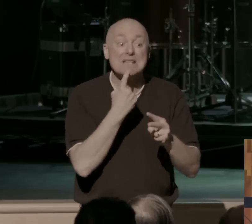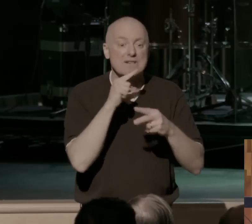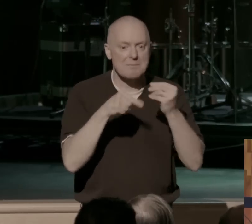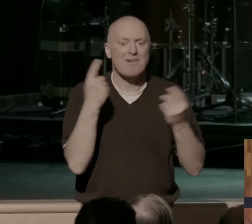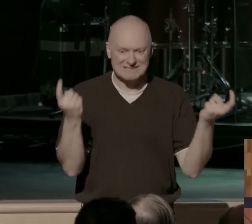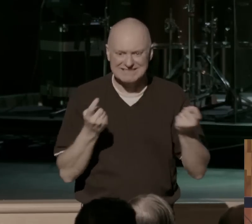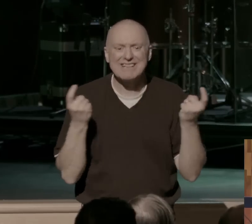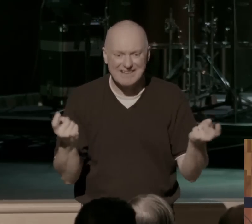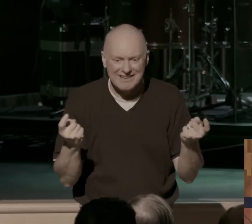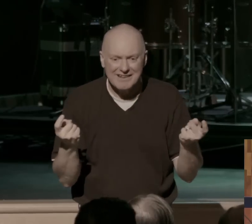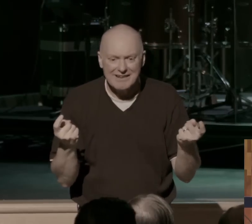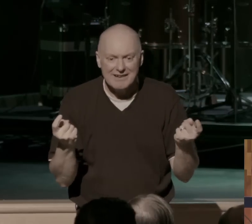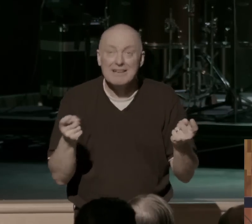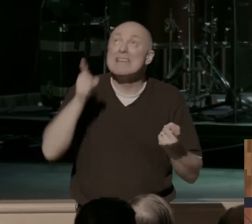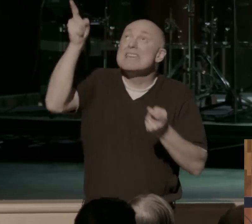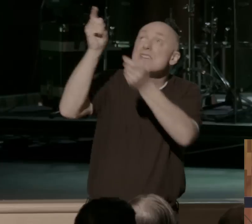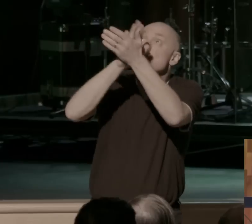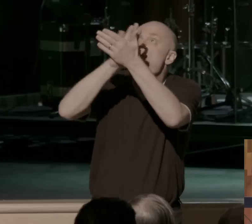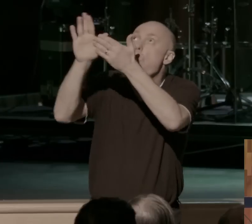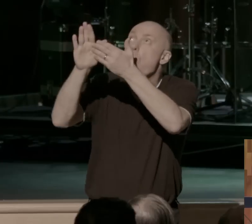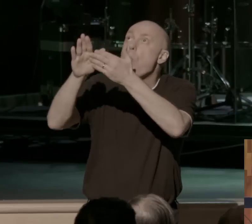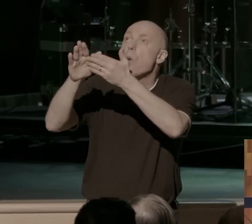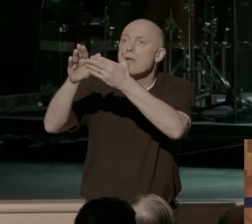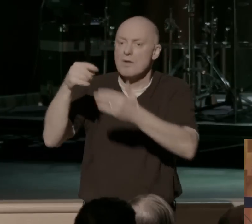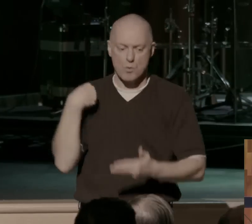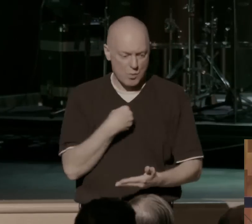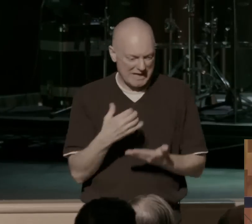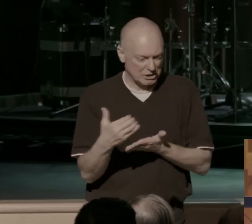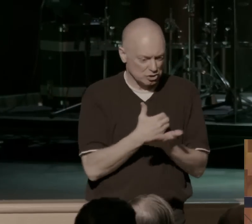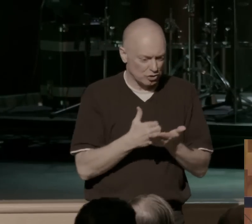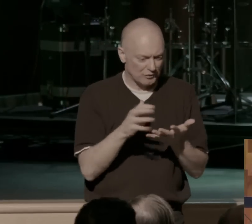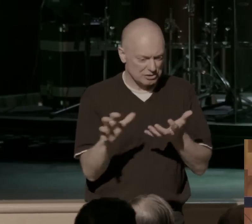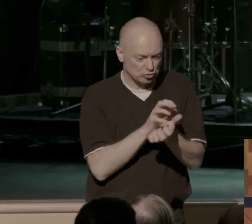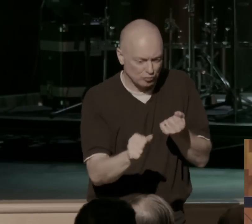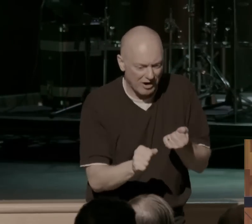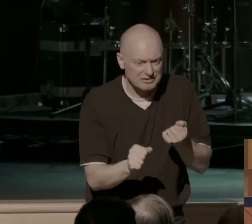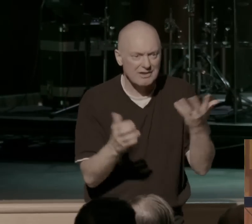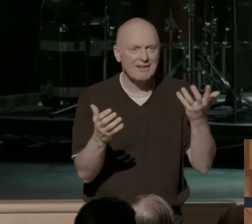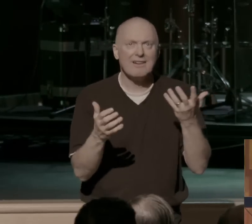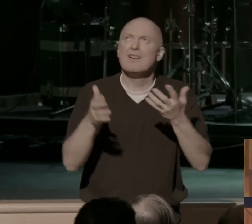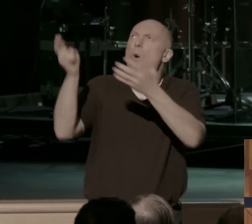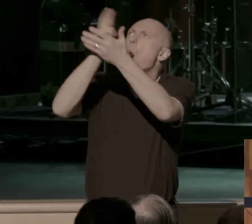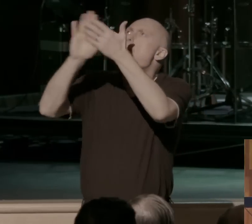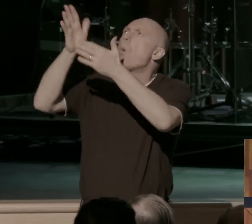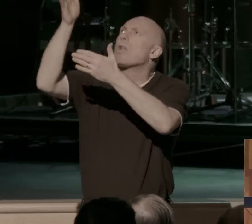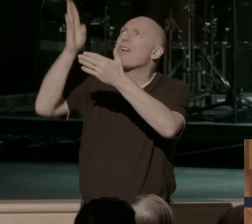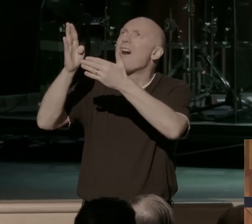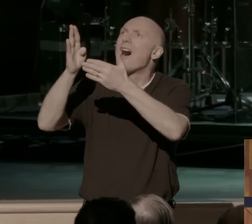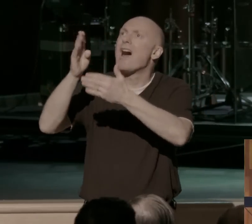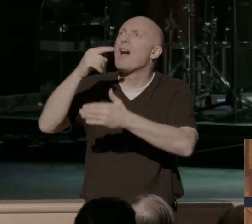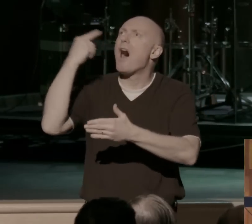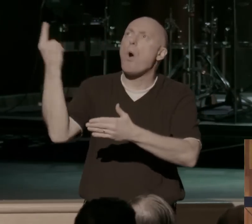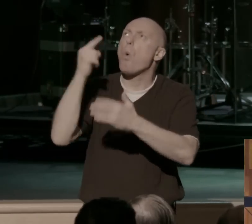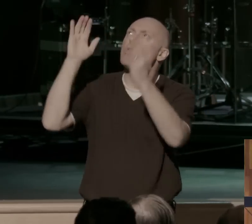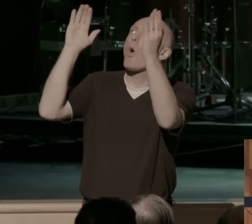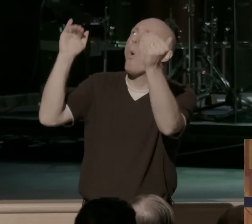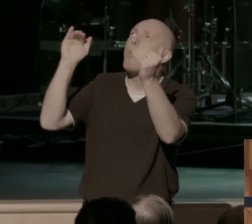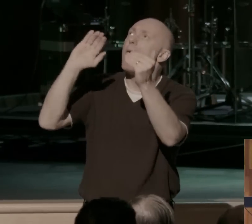He's a holy God, and we deserve destruction. And this holy God is also our only hope, and our only hope, is that he